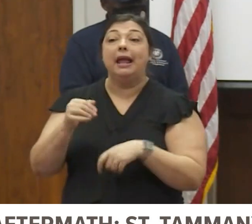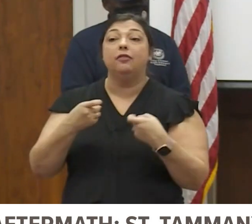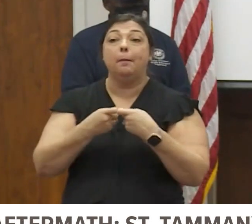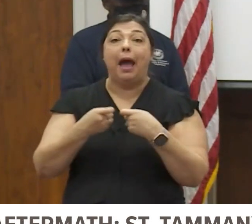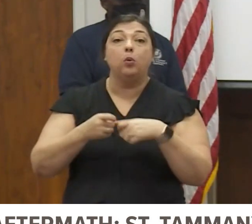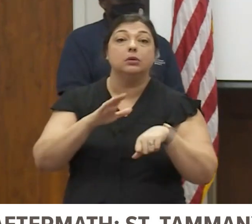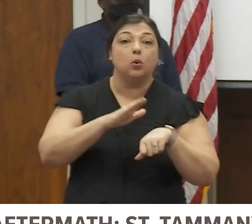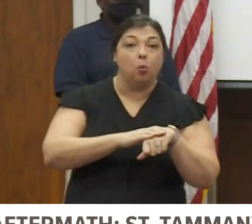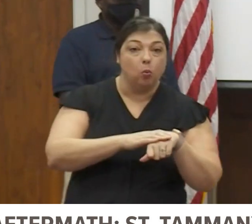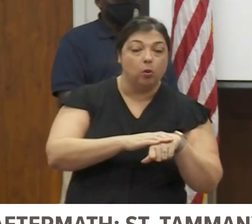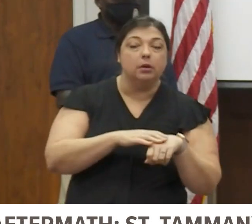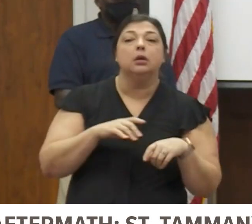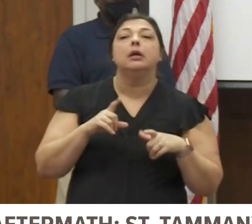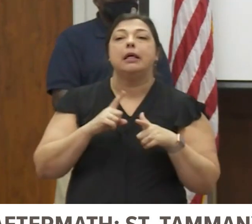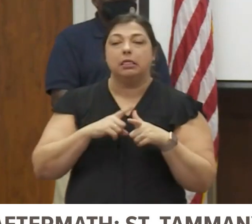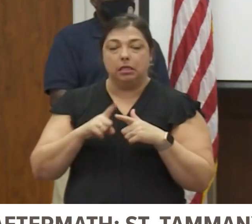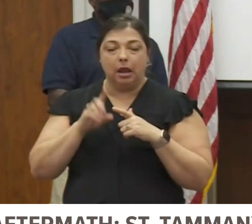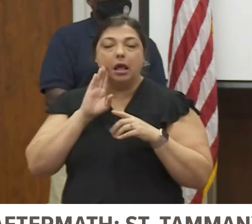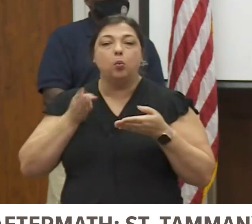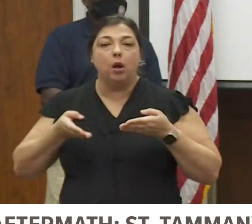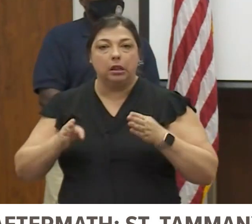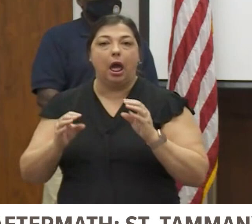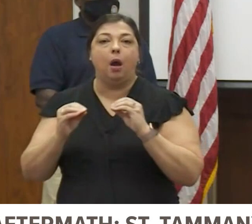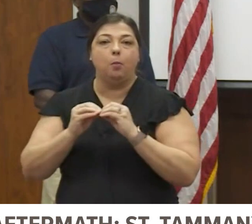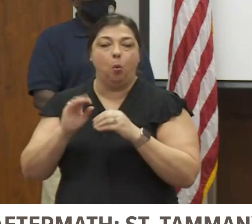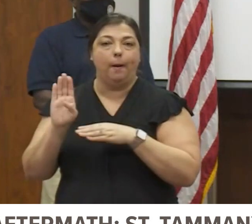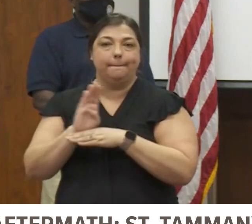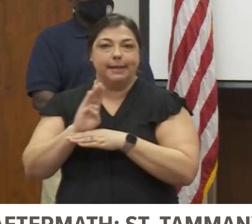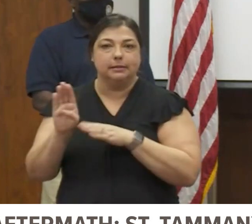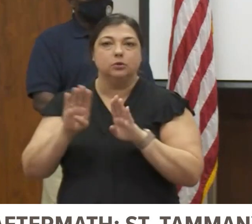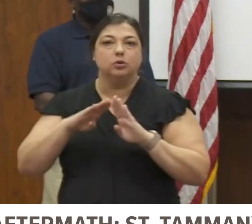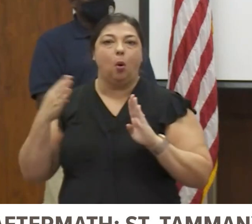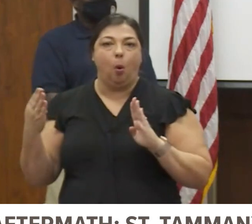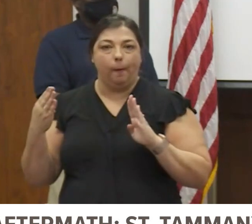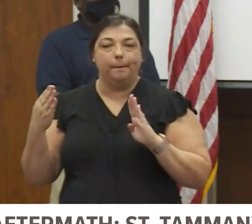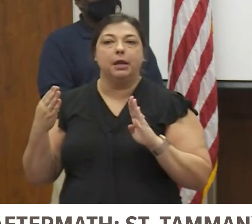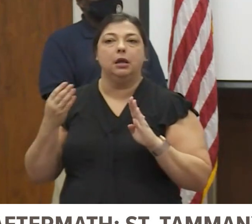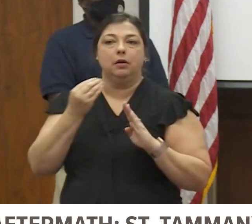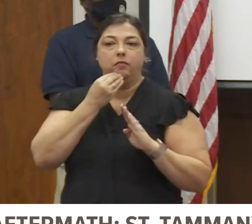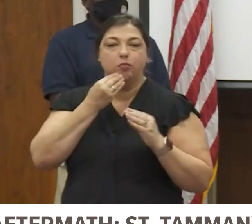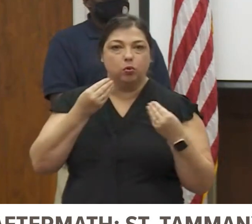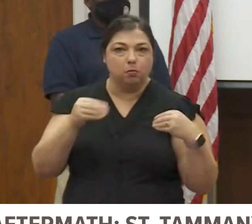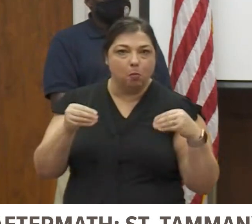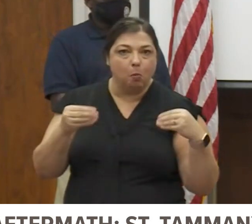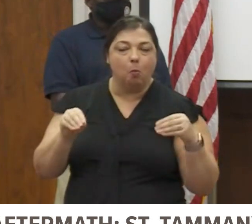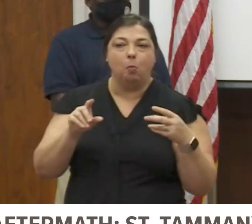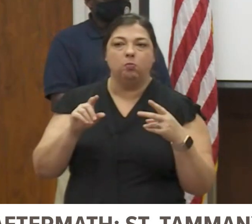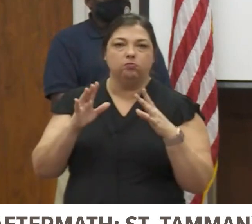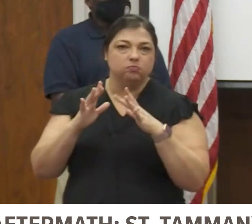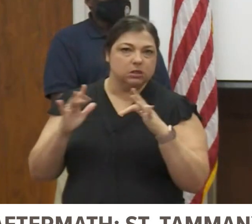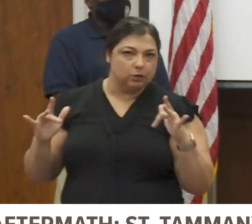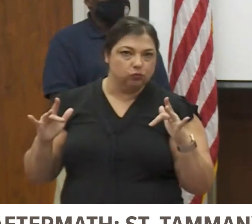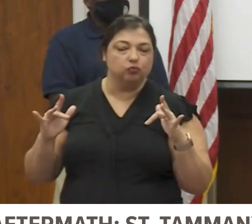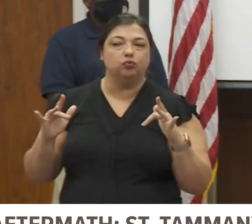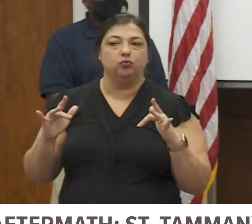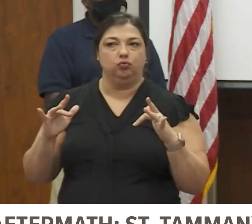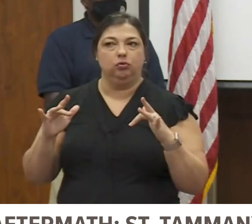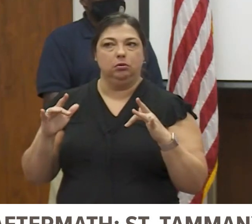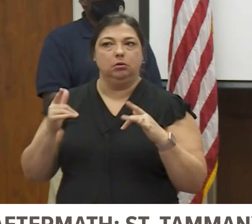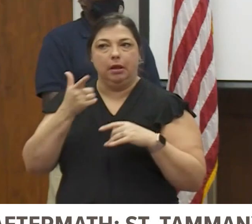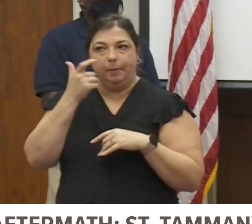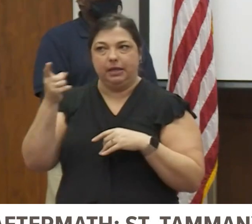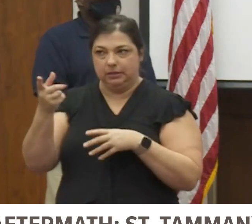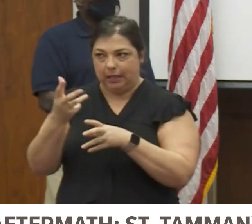it's allowing, it'll be allowing more businesses to open, more of our supermarkets and such, as they're receiving